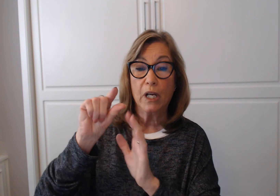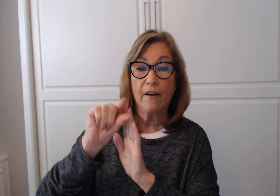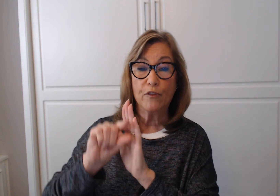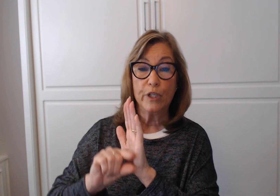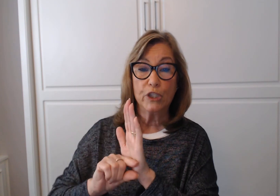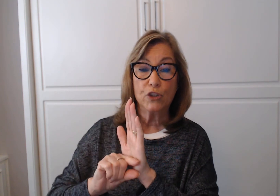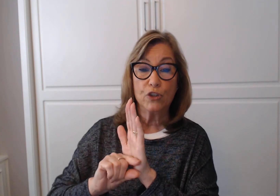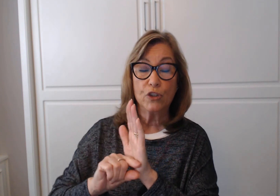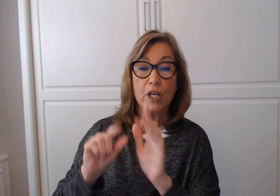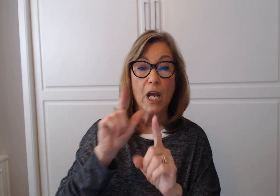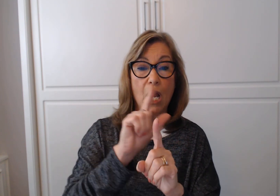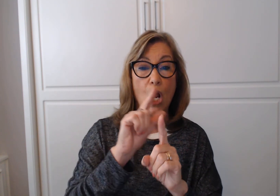Legal. Coverage.